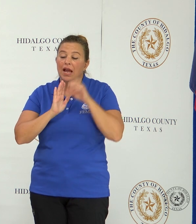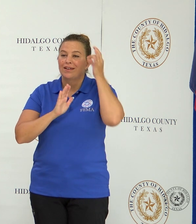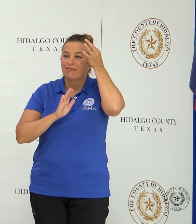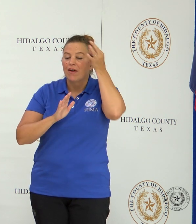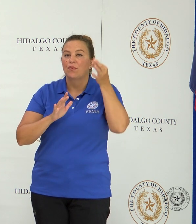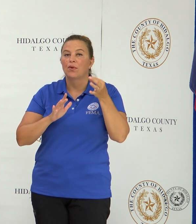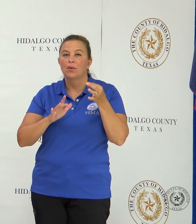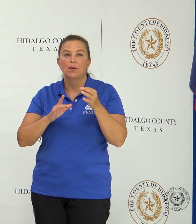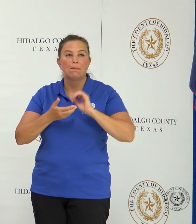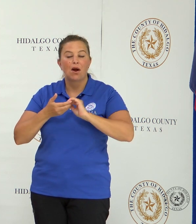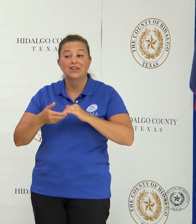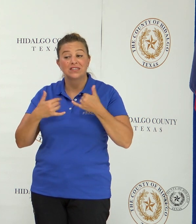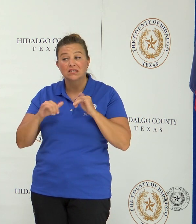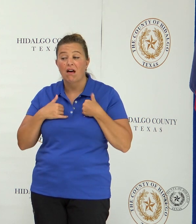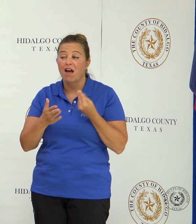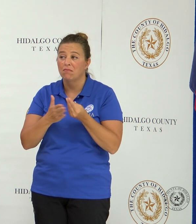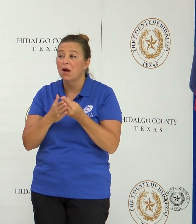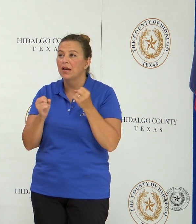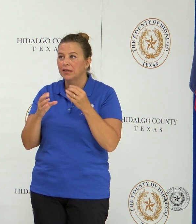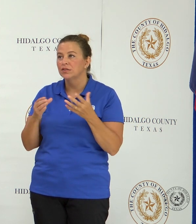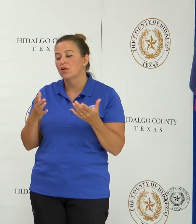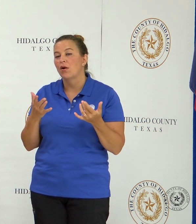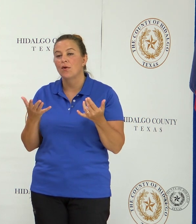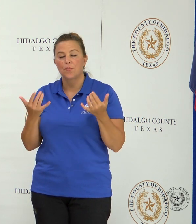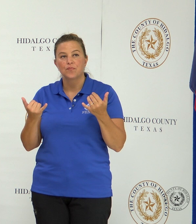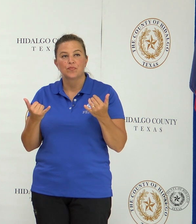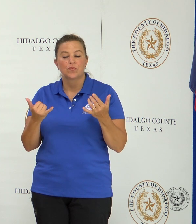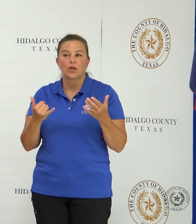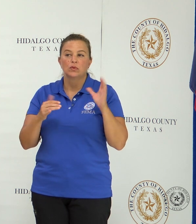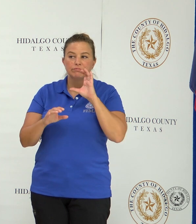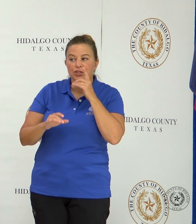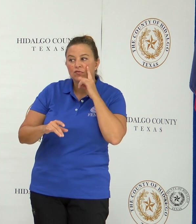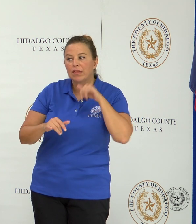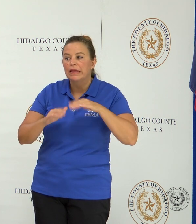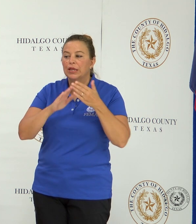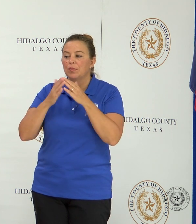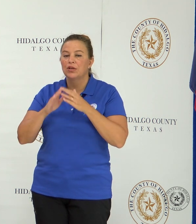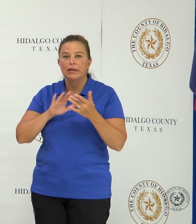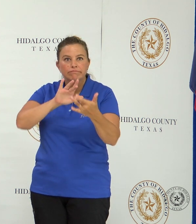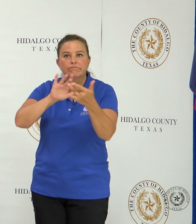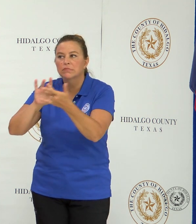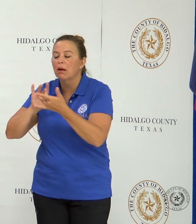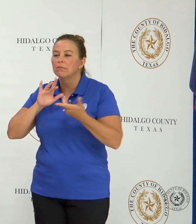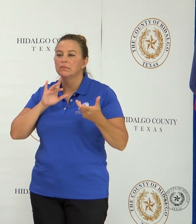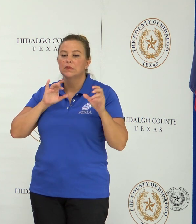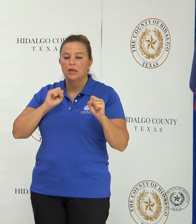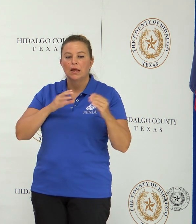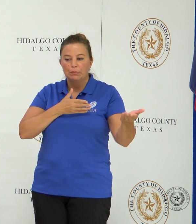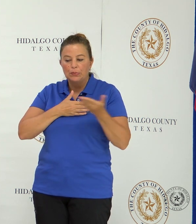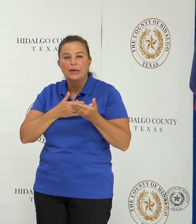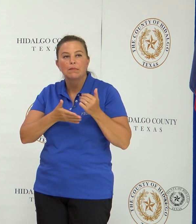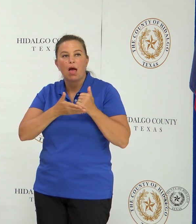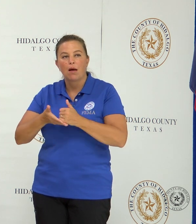pockets and have monies, and so that's what we'll be looking for for these communities, to reach out to them and bring them in. They'll be connected to